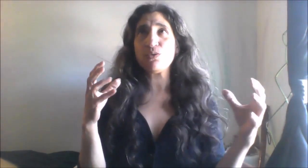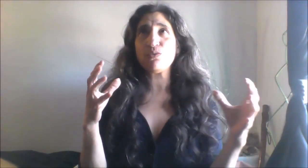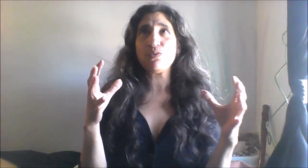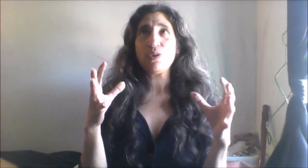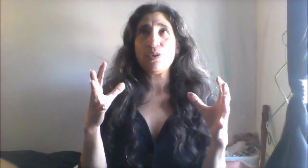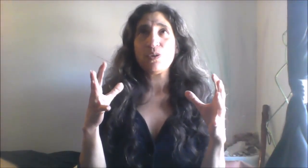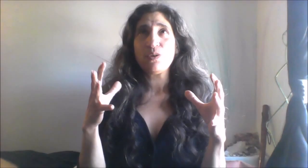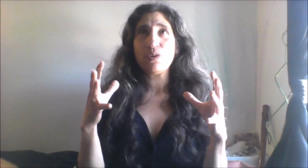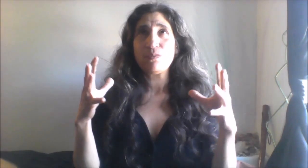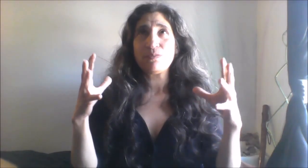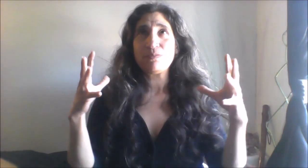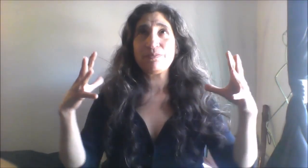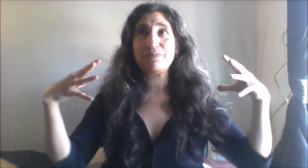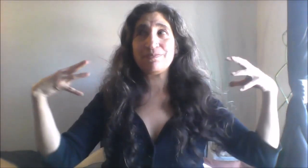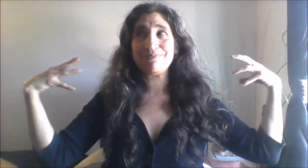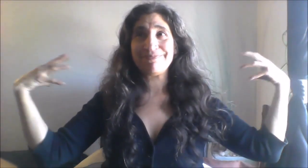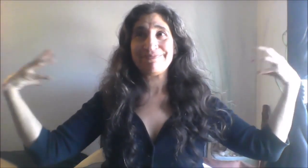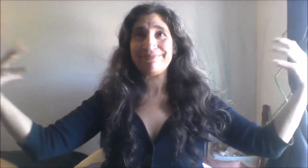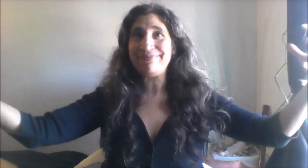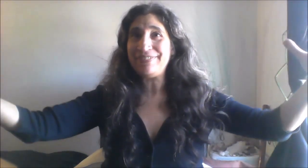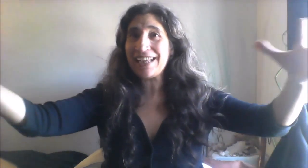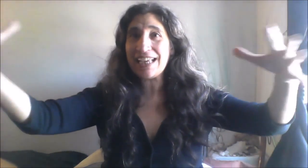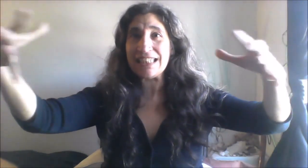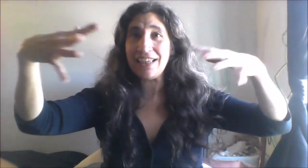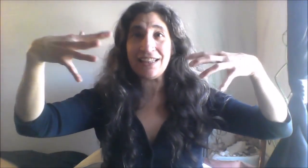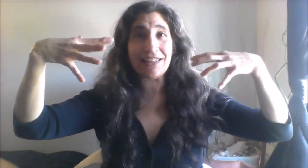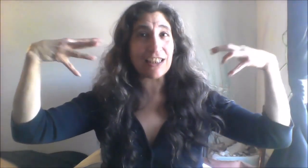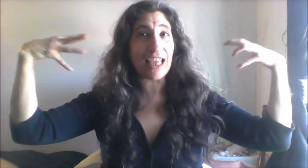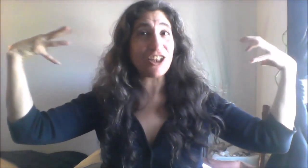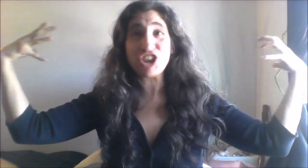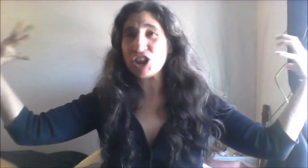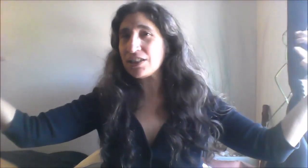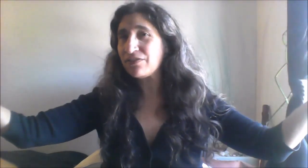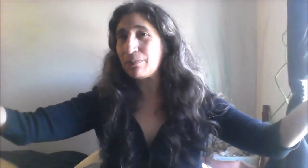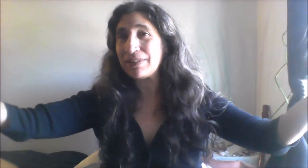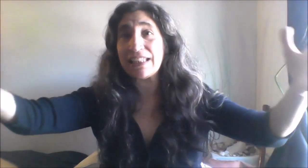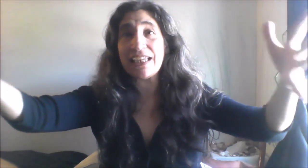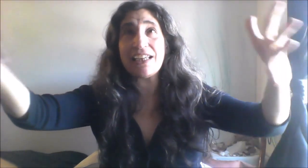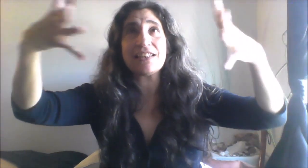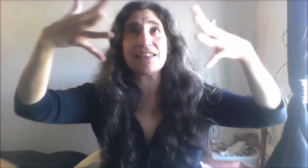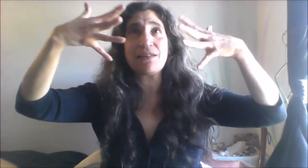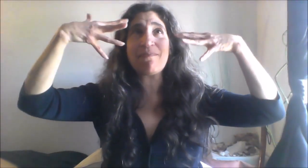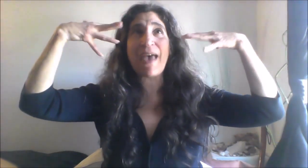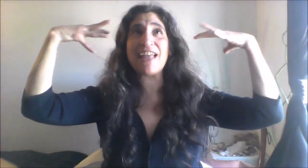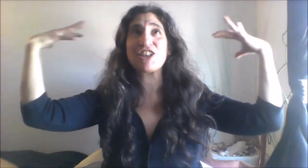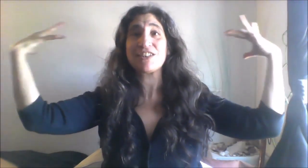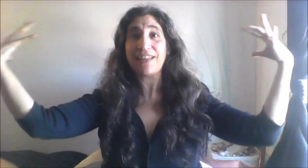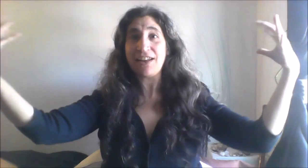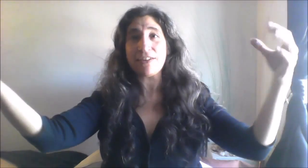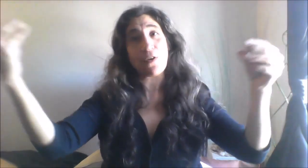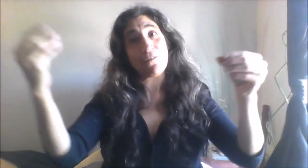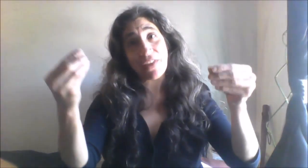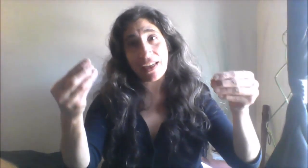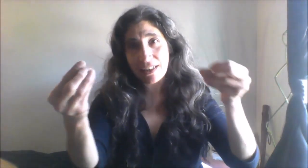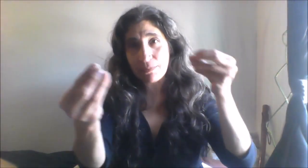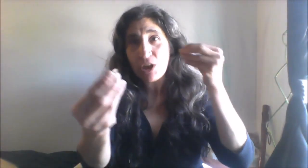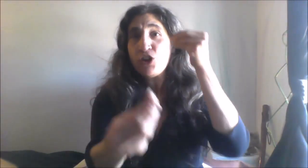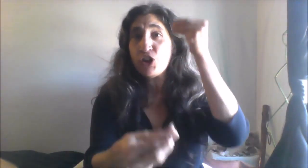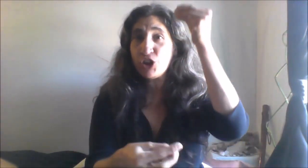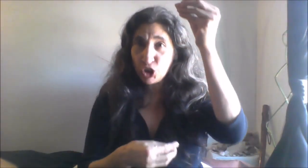you i said the energies of the planets the magics that are at your fingertips to the true things in life as a bird